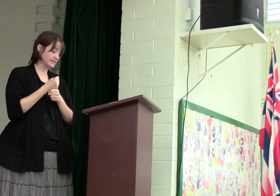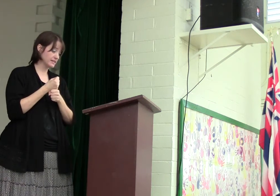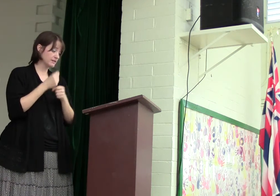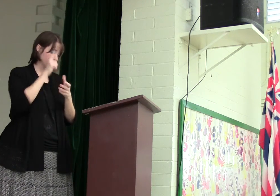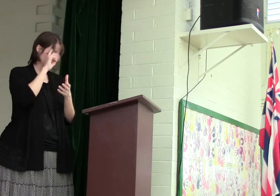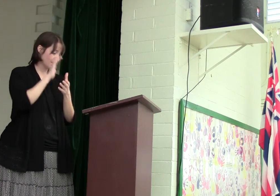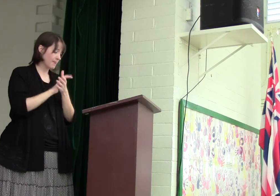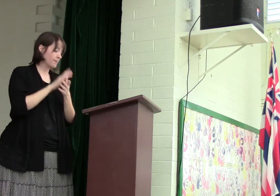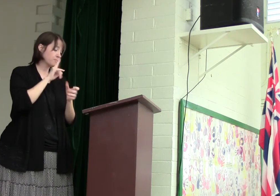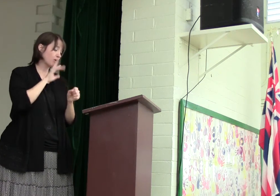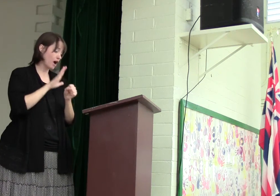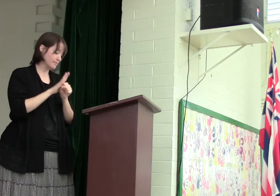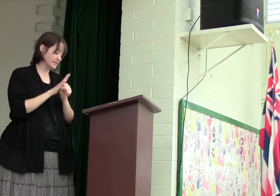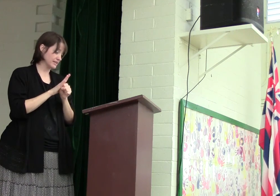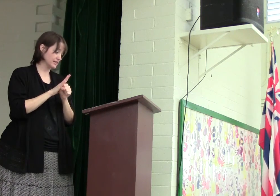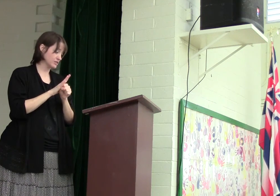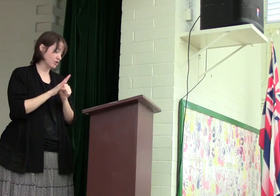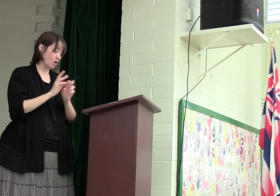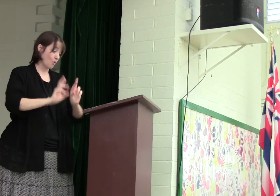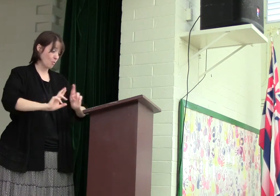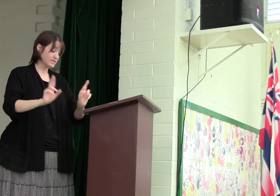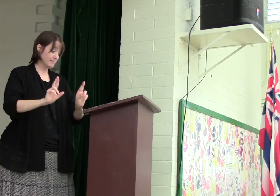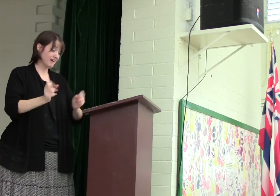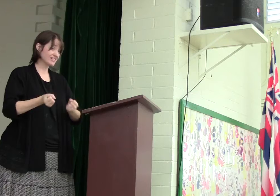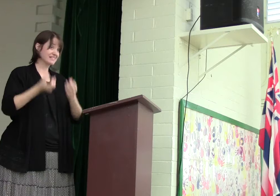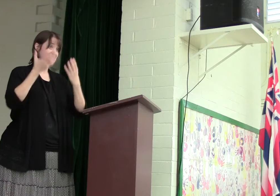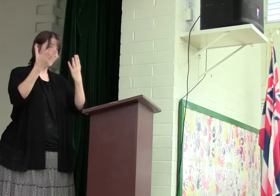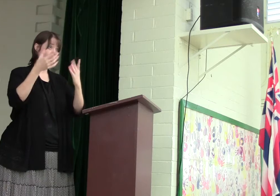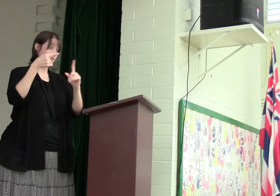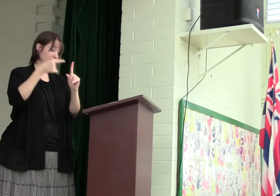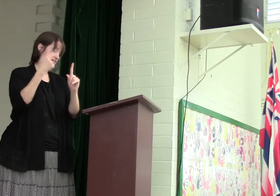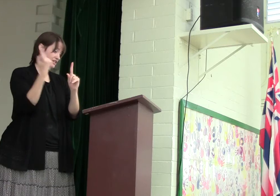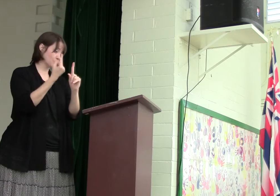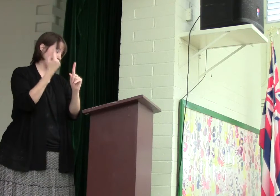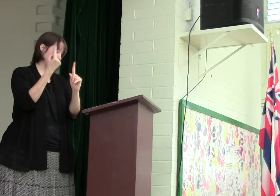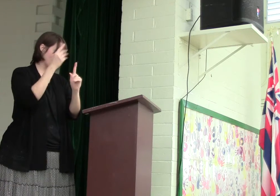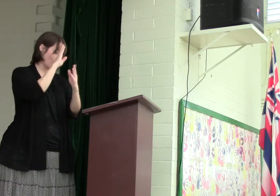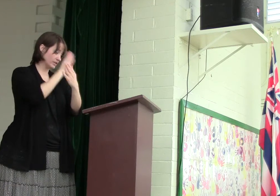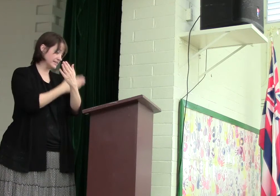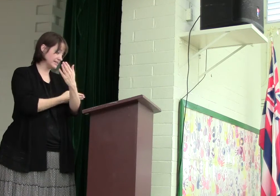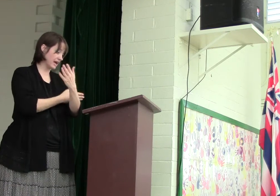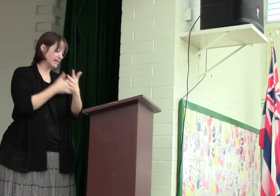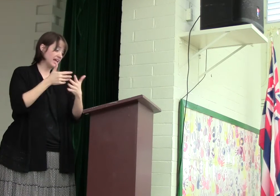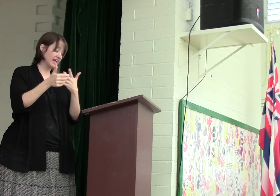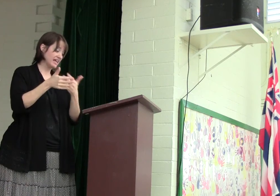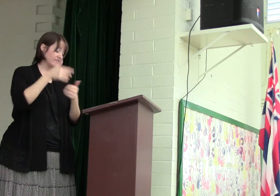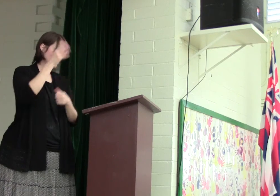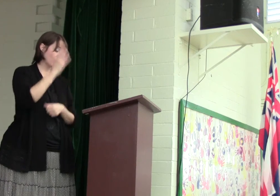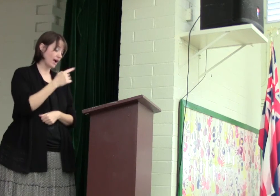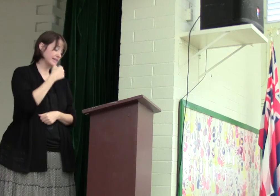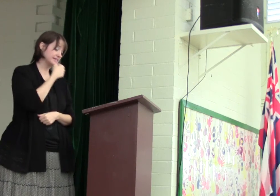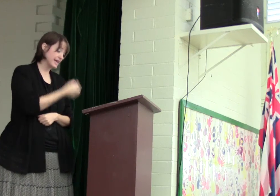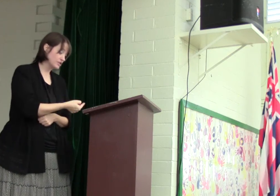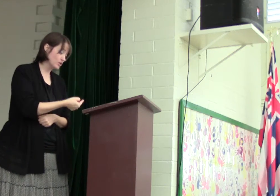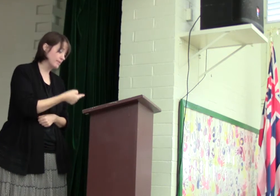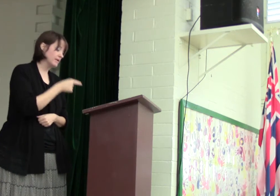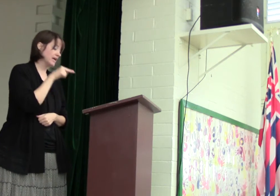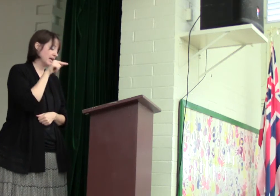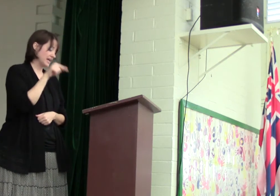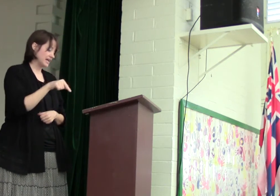the promises was about to sacrifice his one and only son, even though God had said to him, It